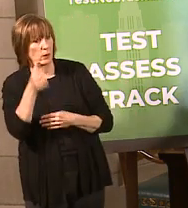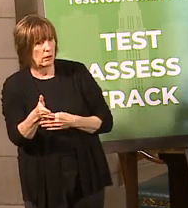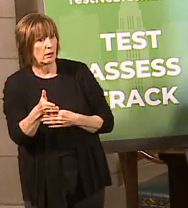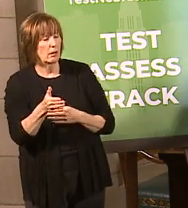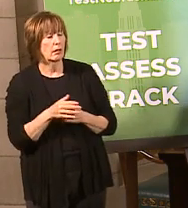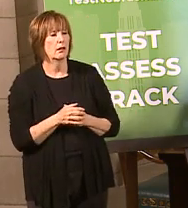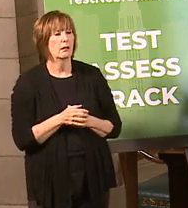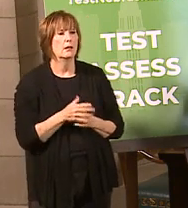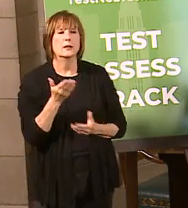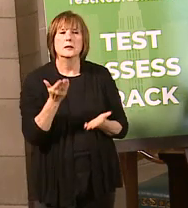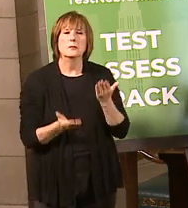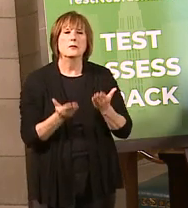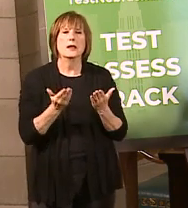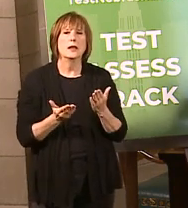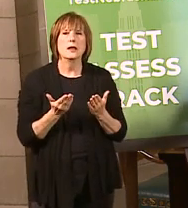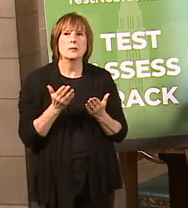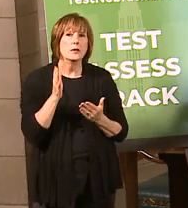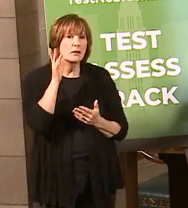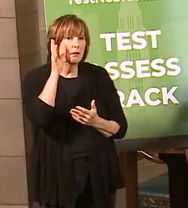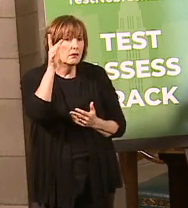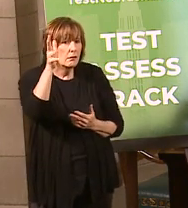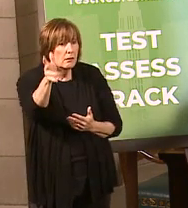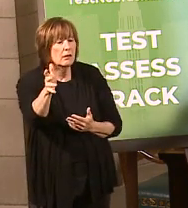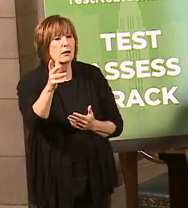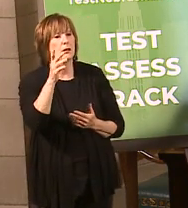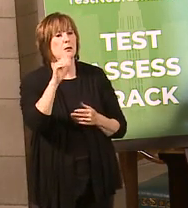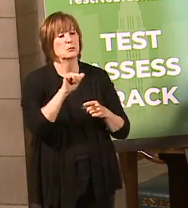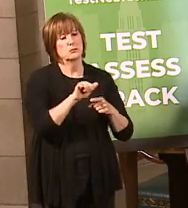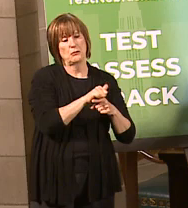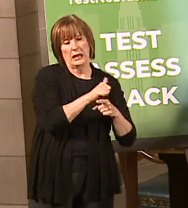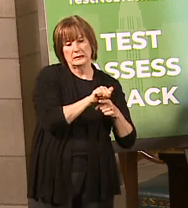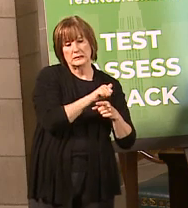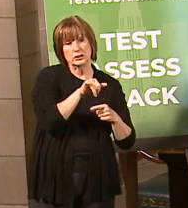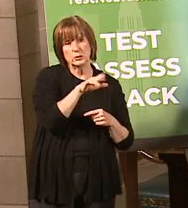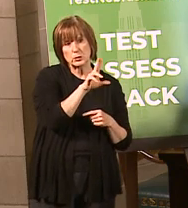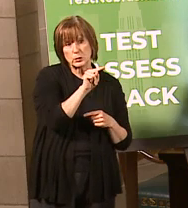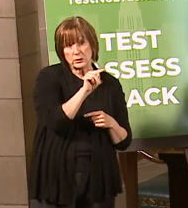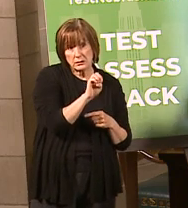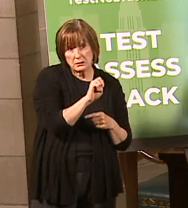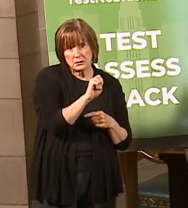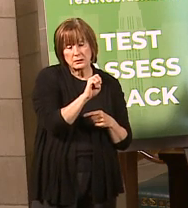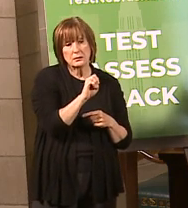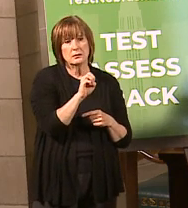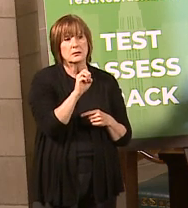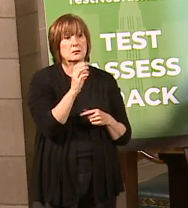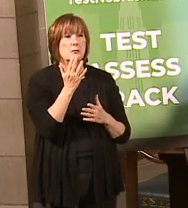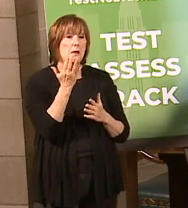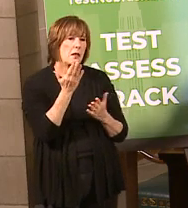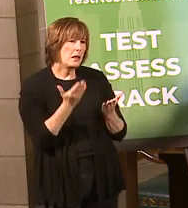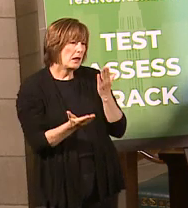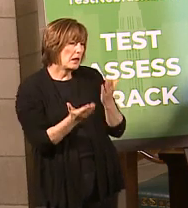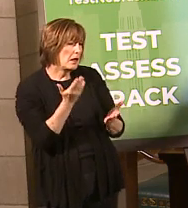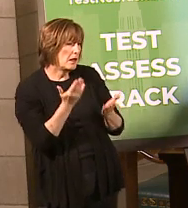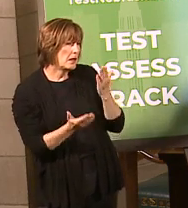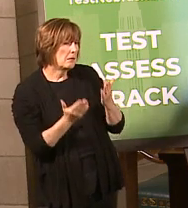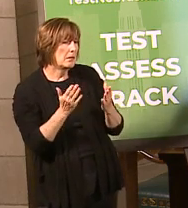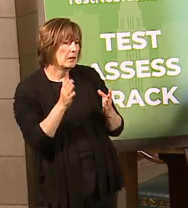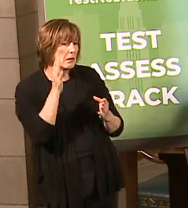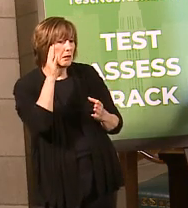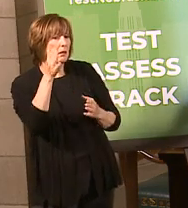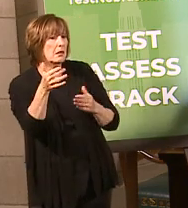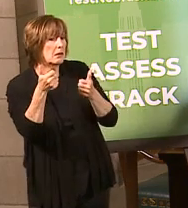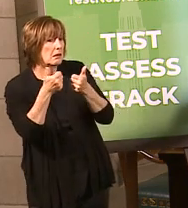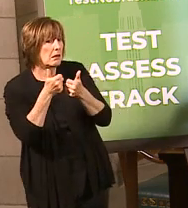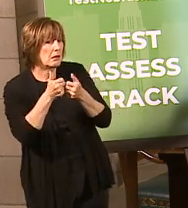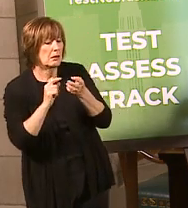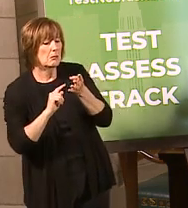and we may be able to get to the point that people may be able to do some practicing in June, and could you see that maybe ending up in being games in